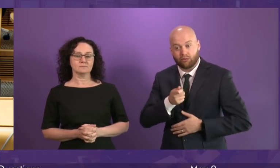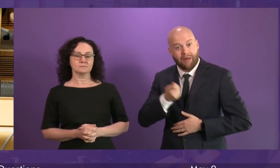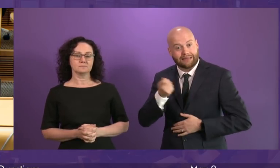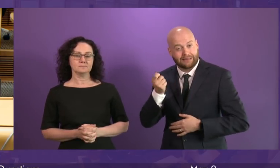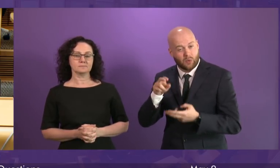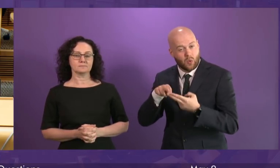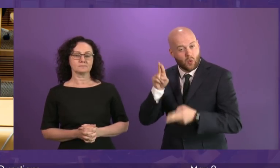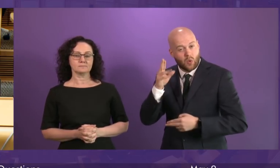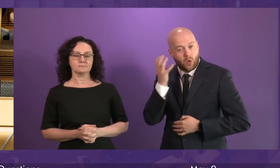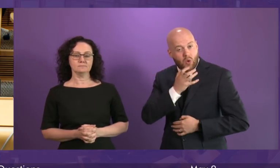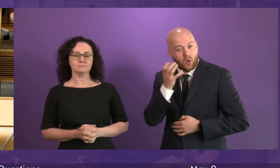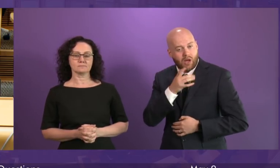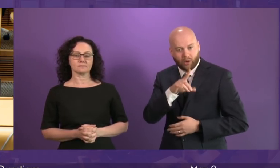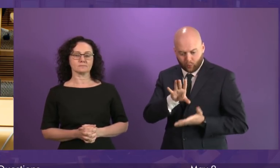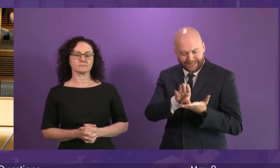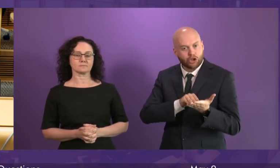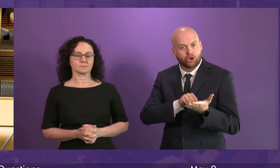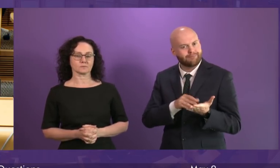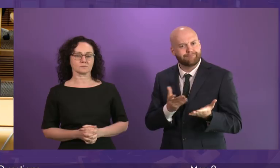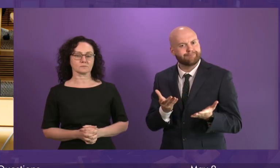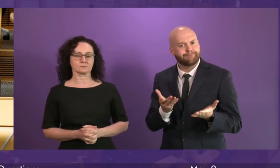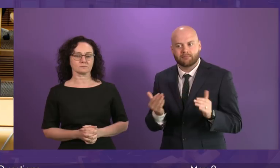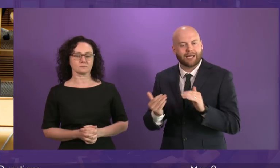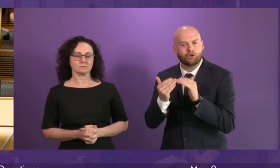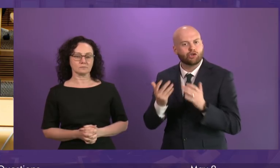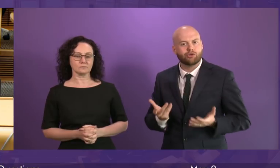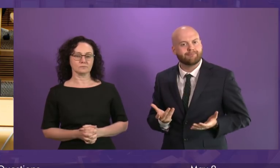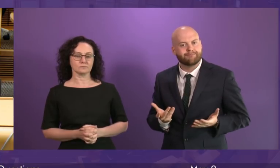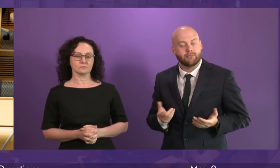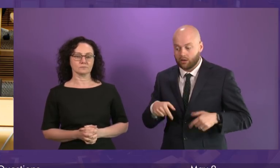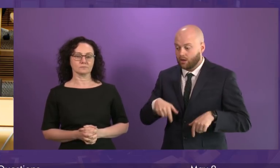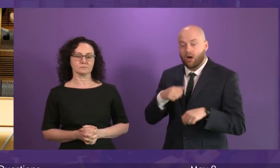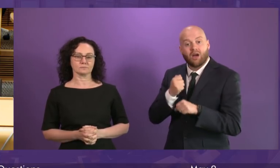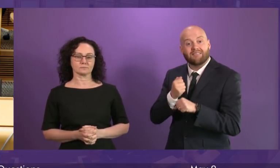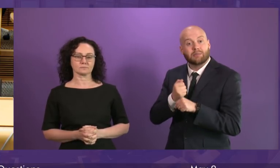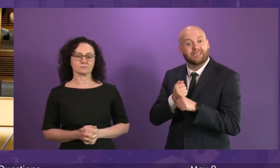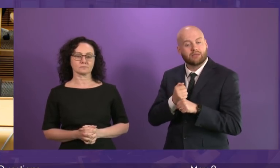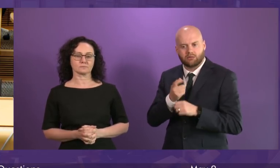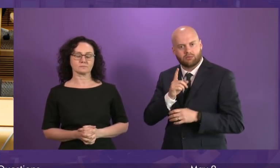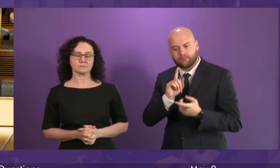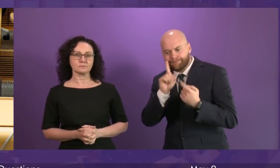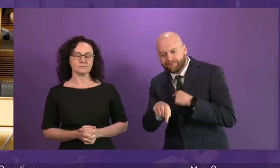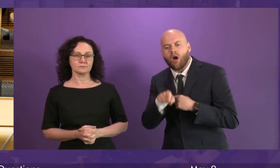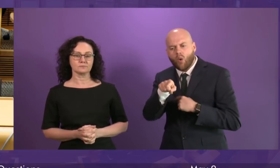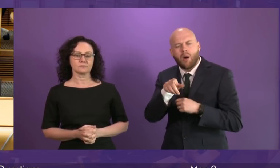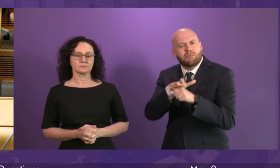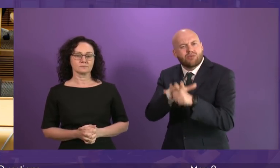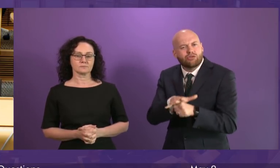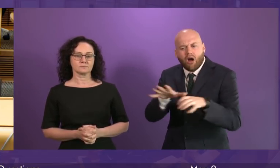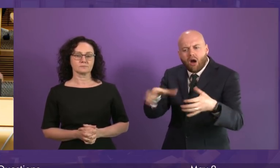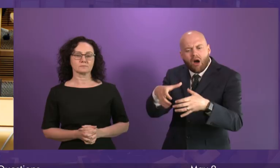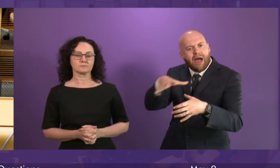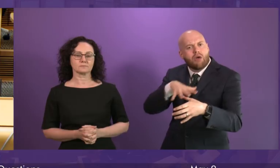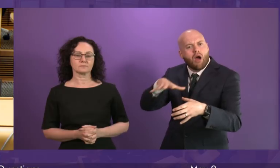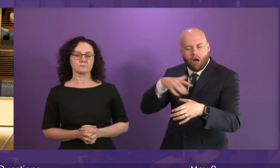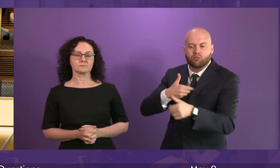have stagnated. The government's response is rent pressure zones. But Edinburgh City Council concluded that